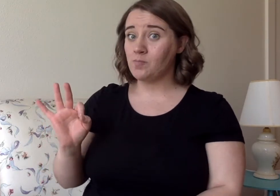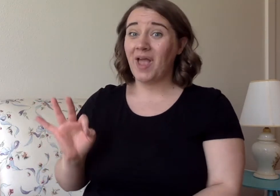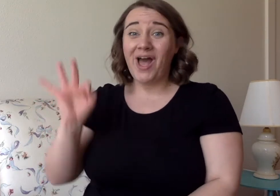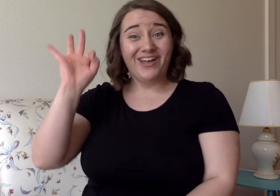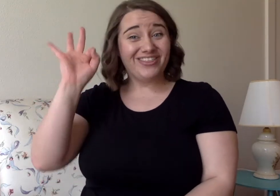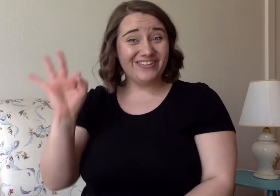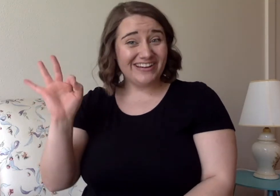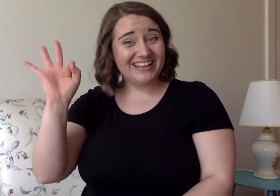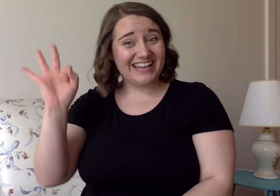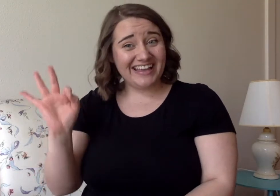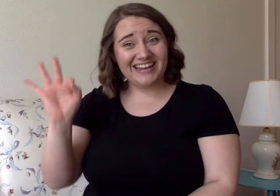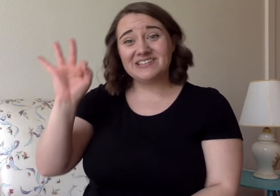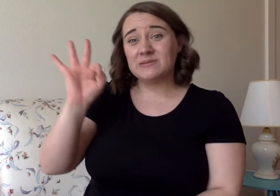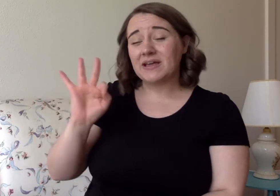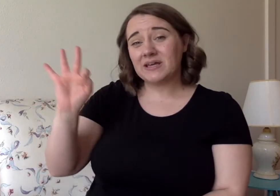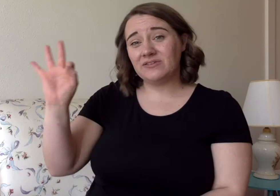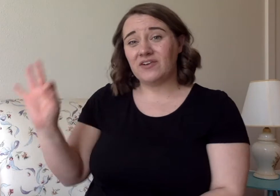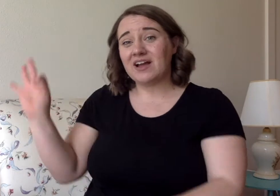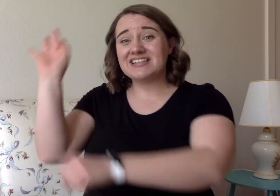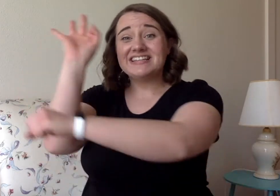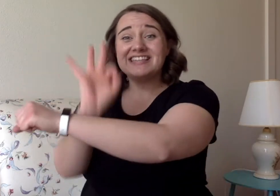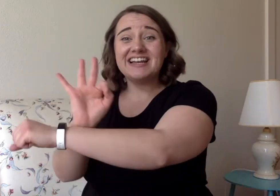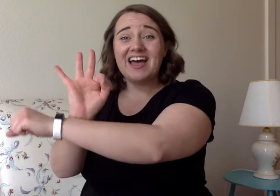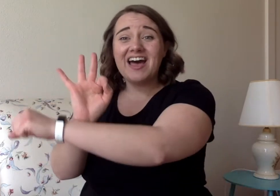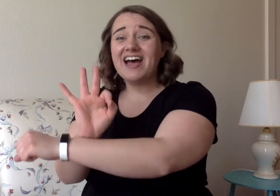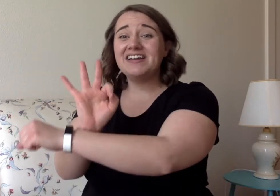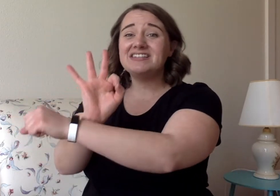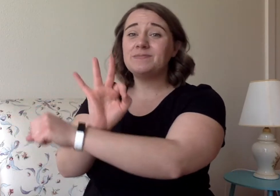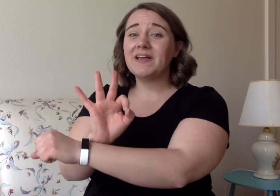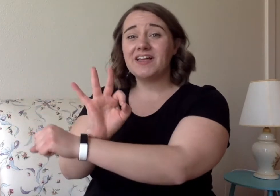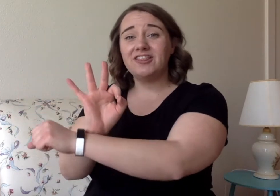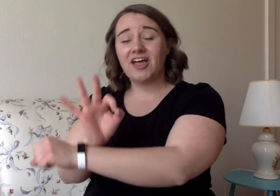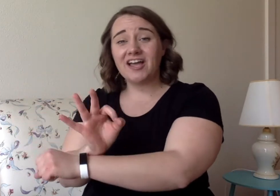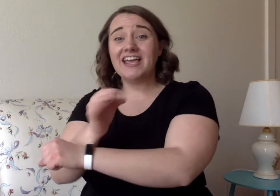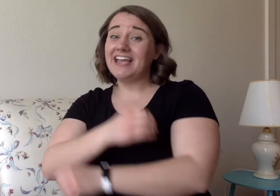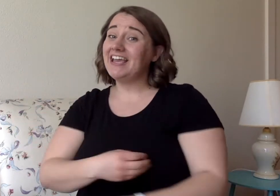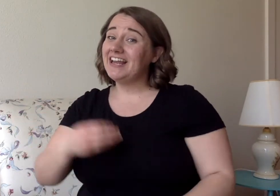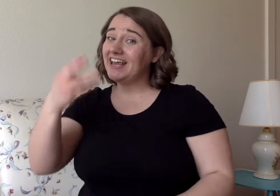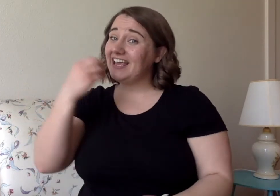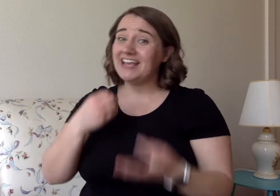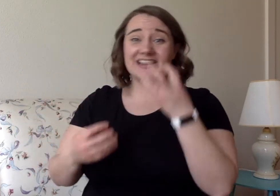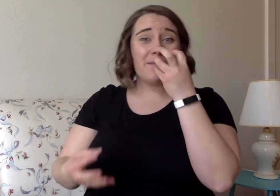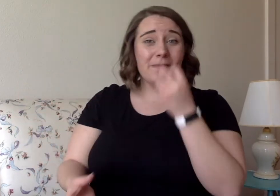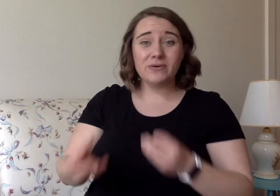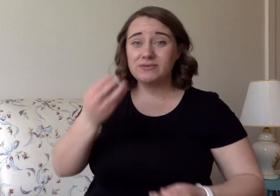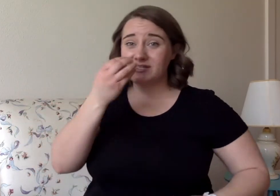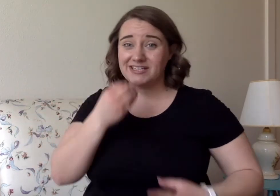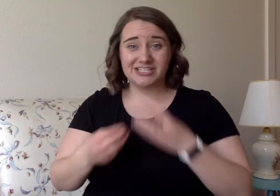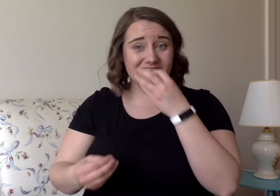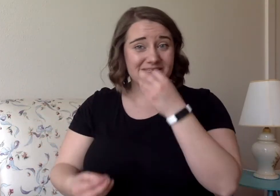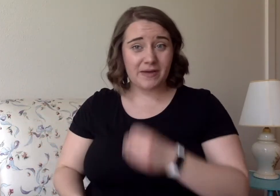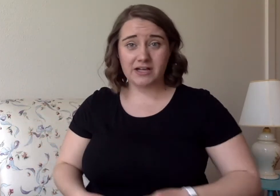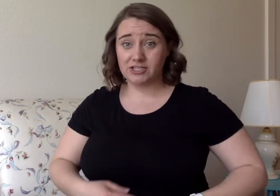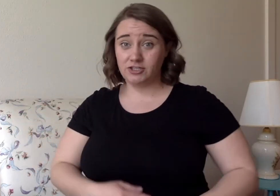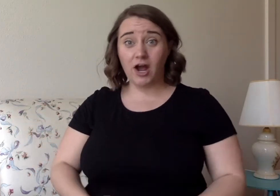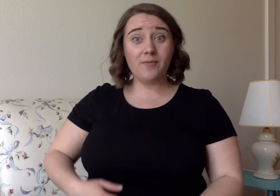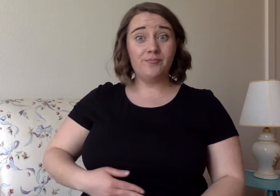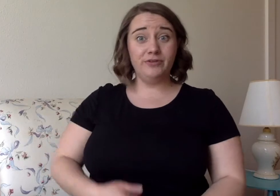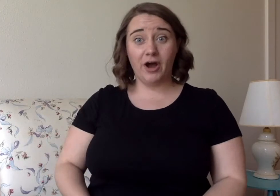Three little speckled frogs sitting on a speckled log eating the most delicious bugs. Yum yum!